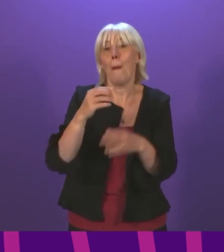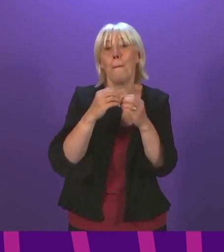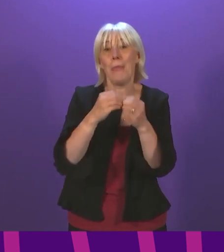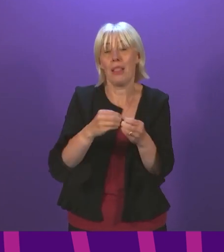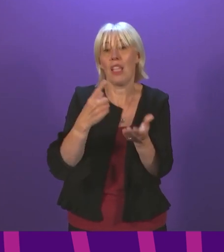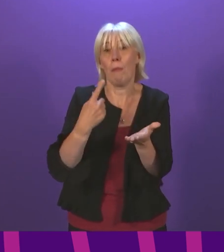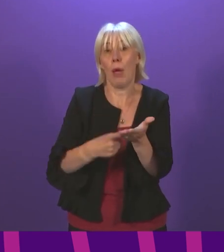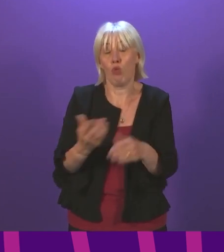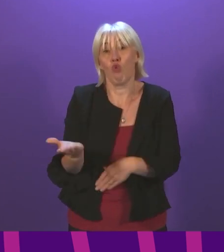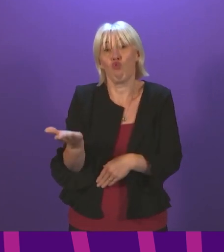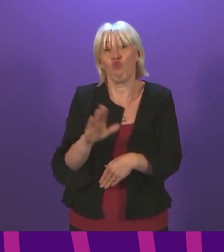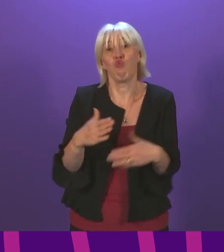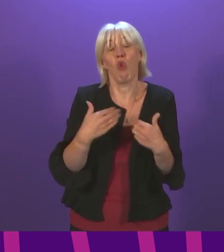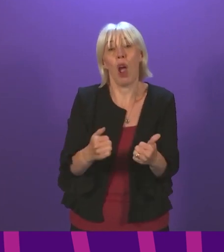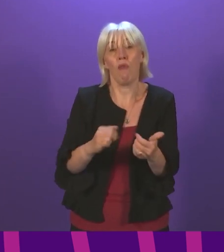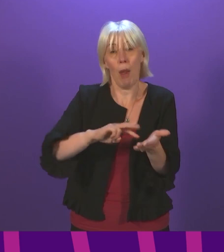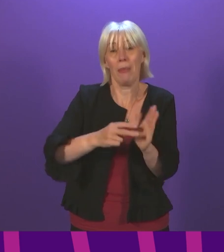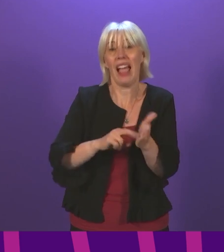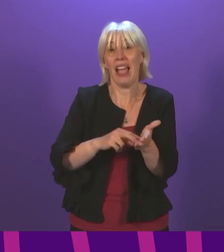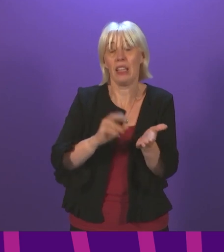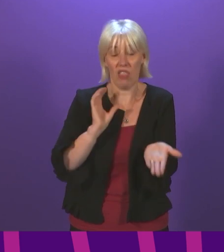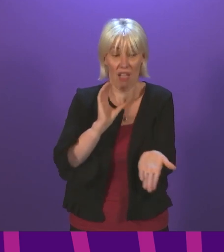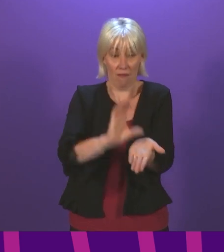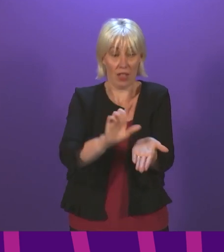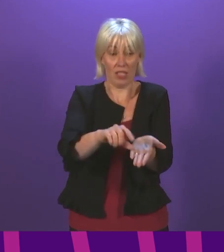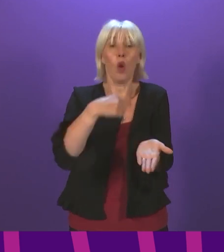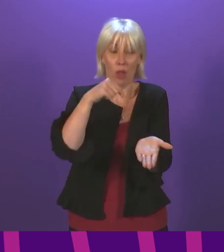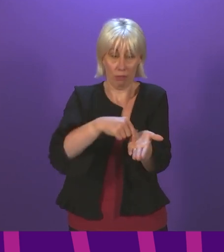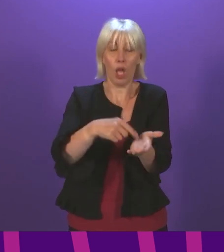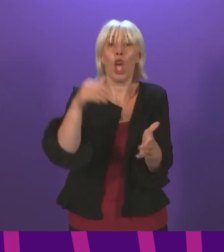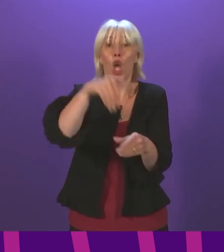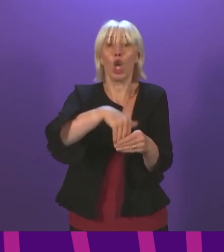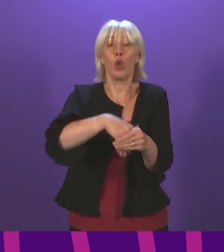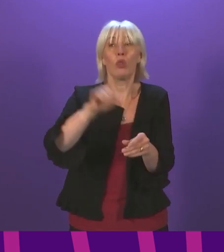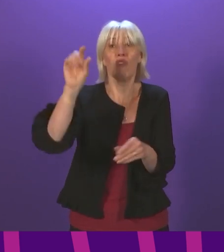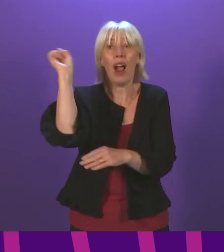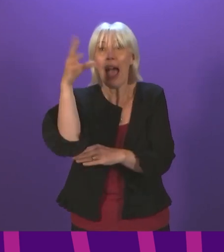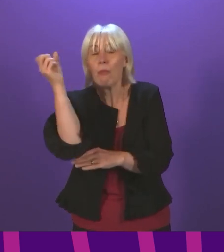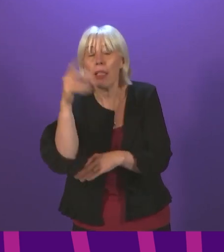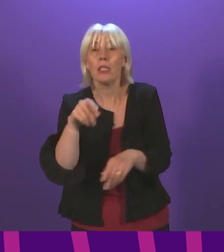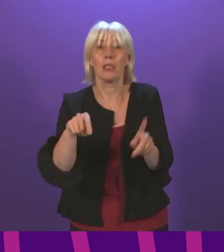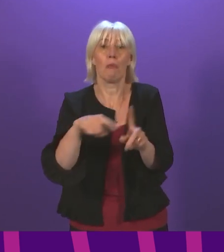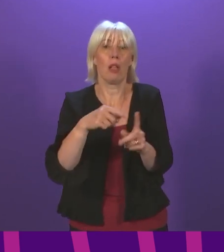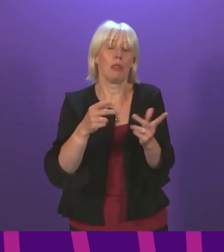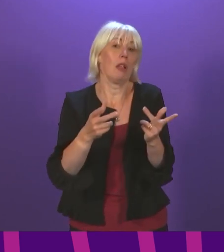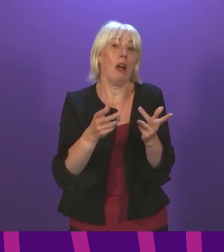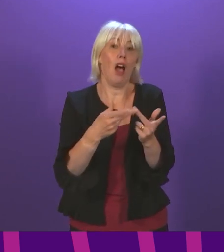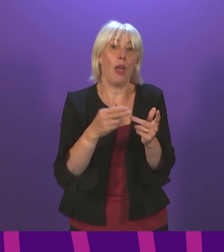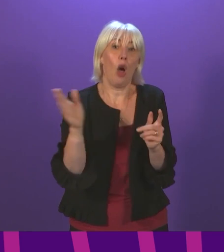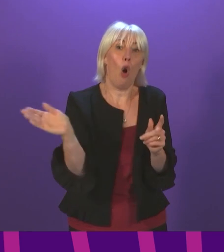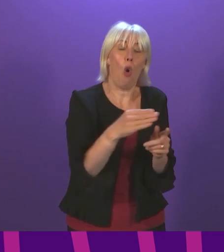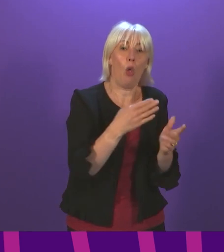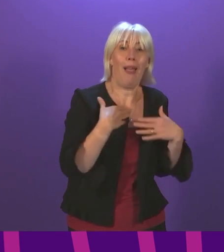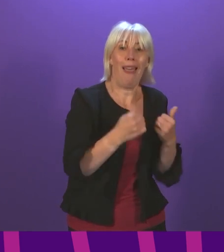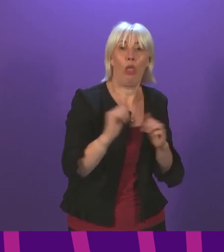recovery plan funding will include support for the Ambulance Service, as it will include support for health services